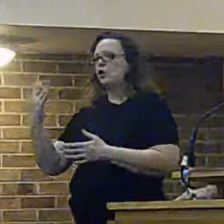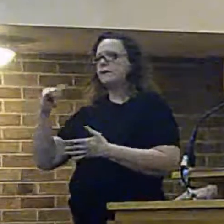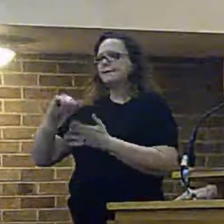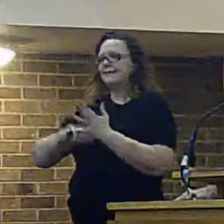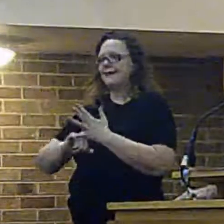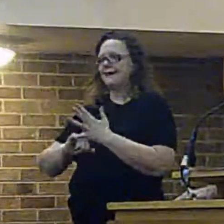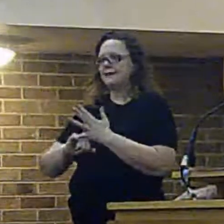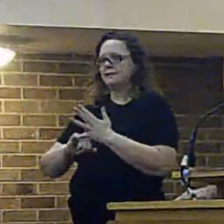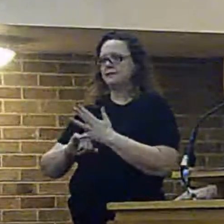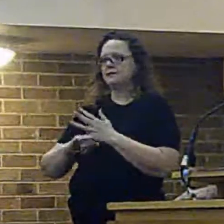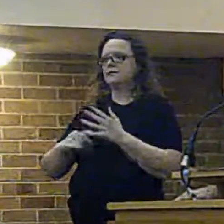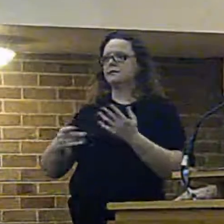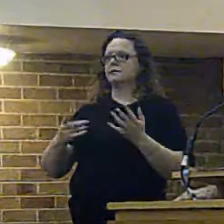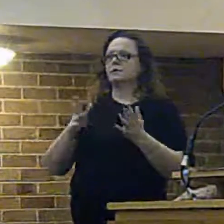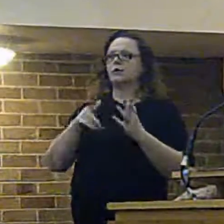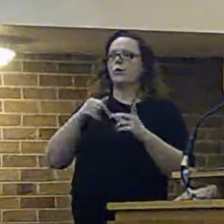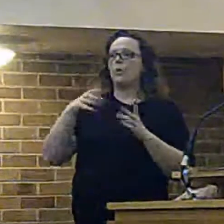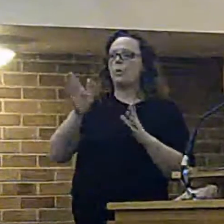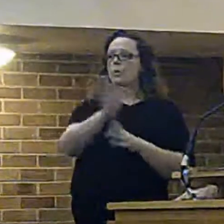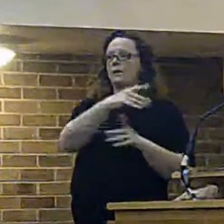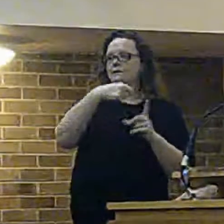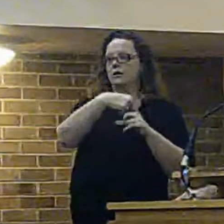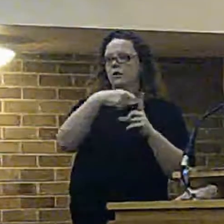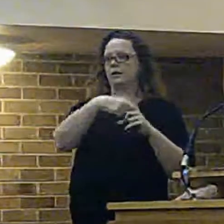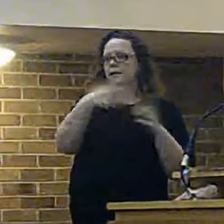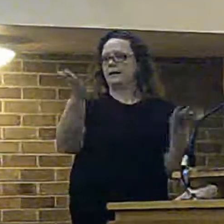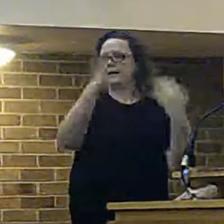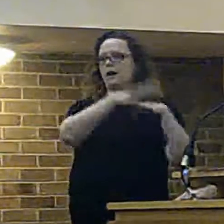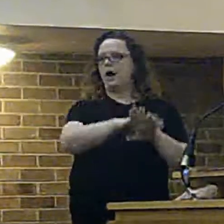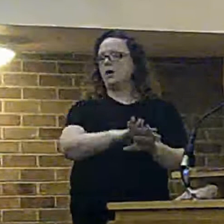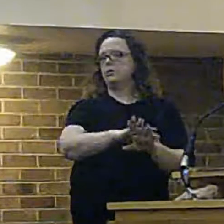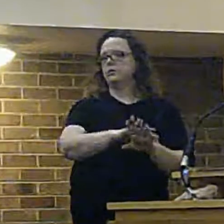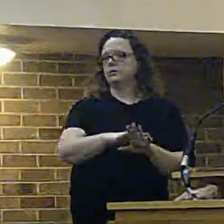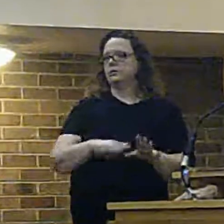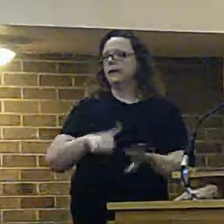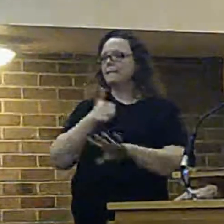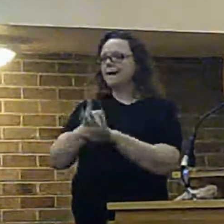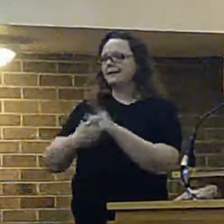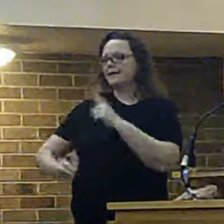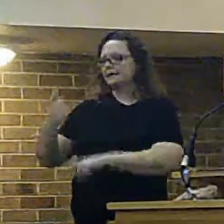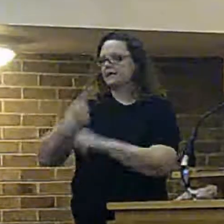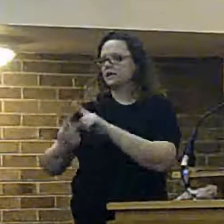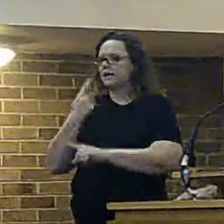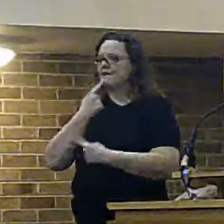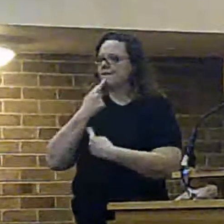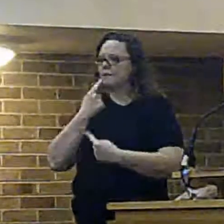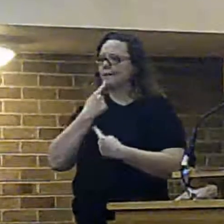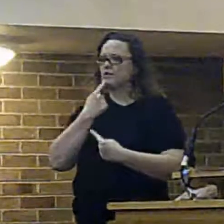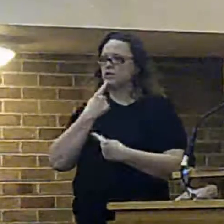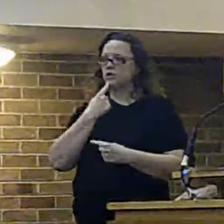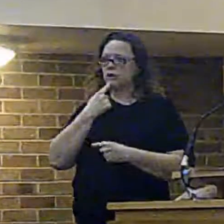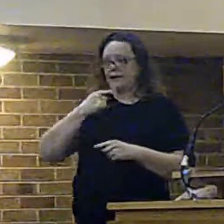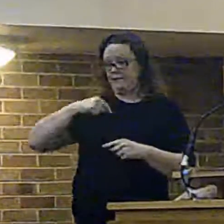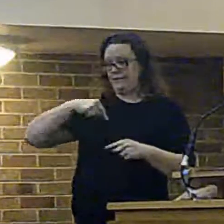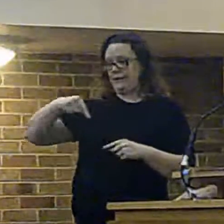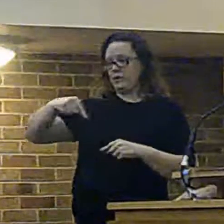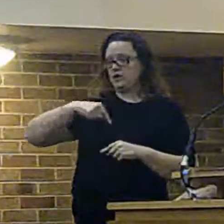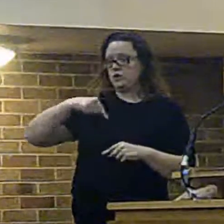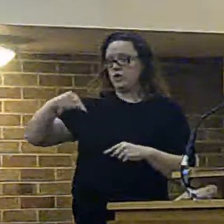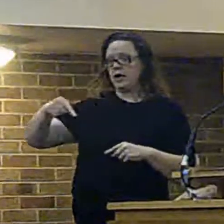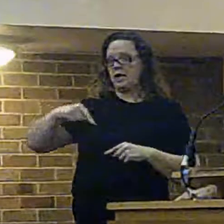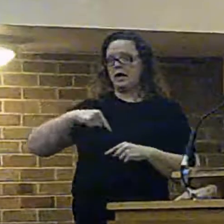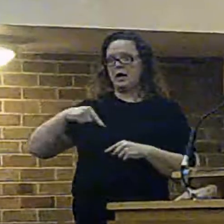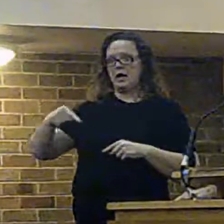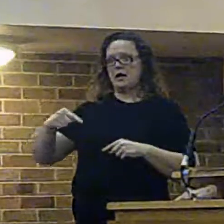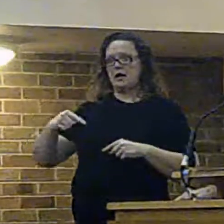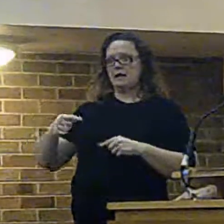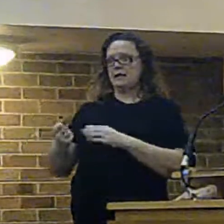would be closed West Carey station outright against based on last year's data selected if this year the incidents fell in